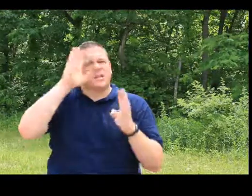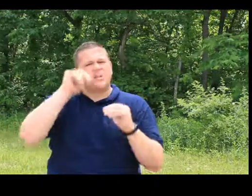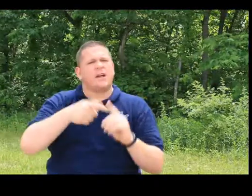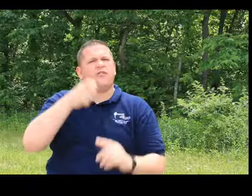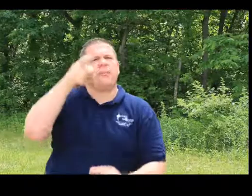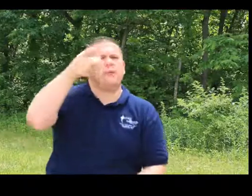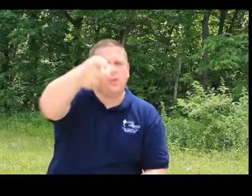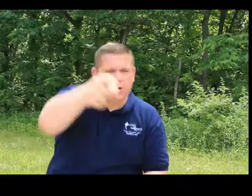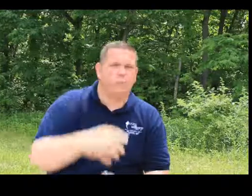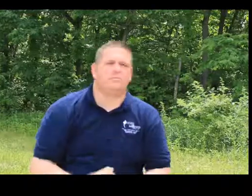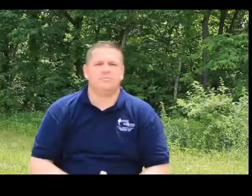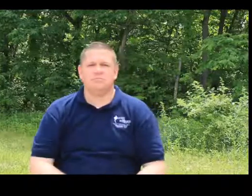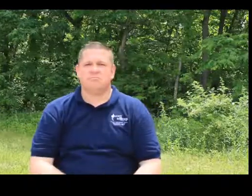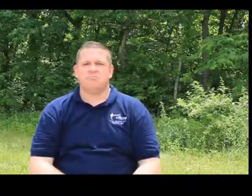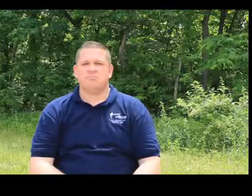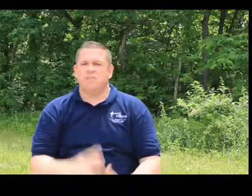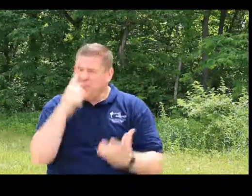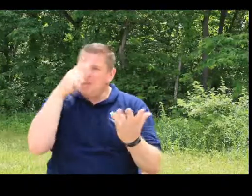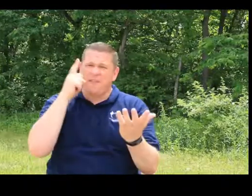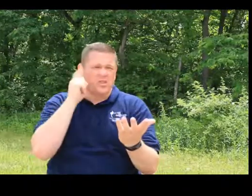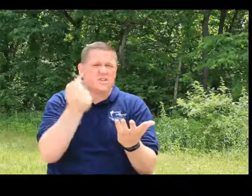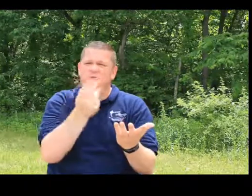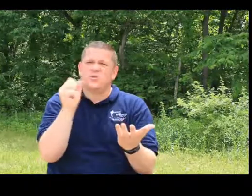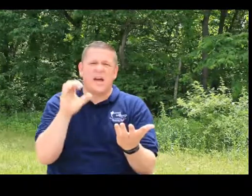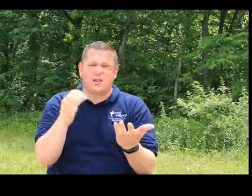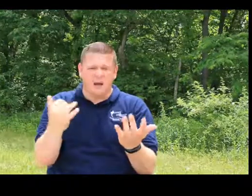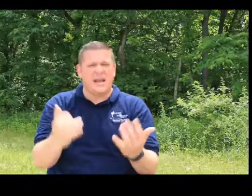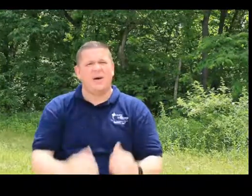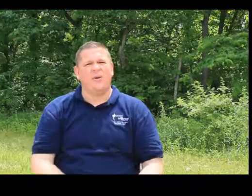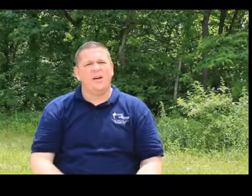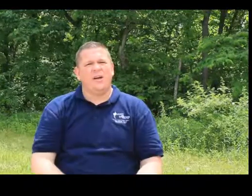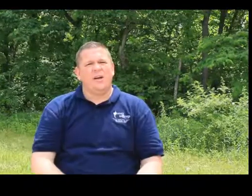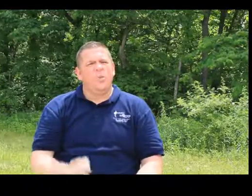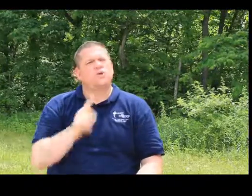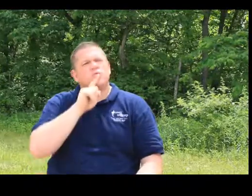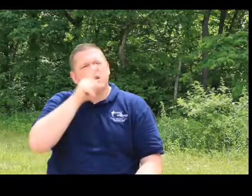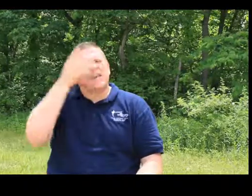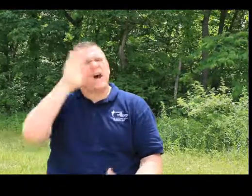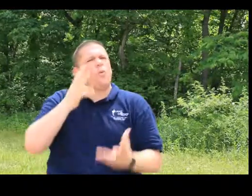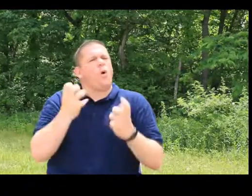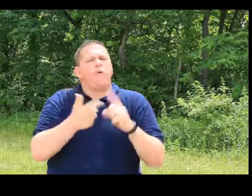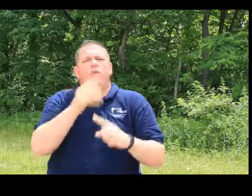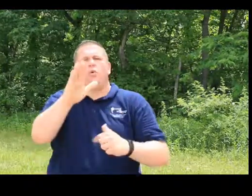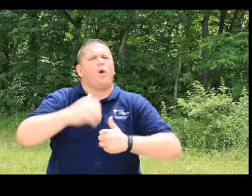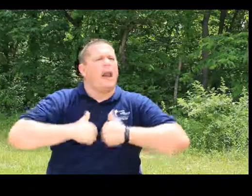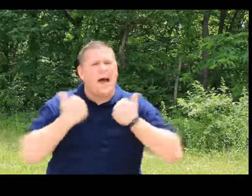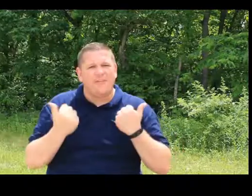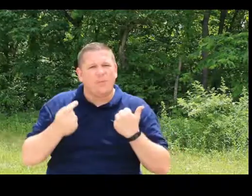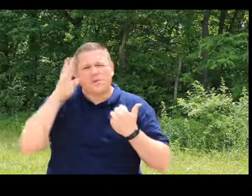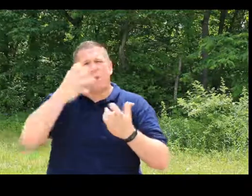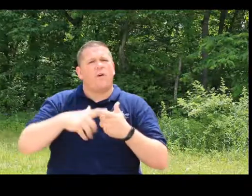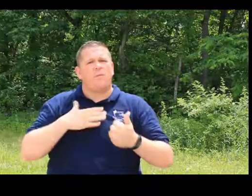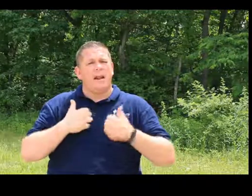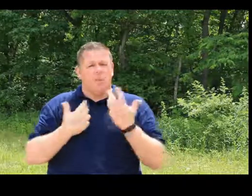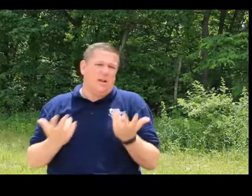expect from you? Think about it for just a few seconds right now. What does really God want from your life? What does God want from my life? Well,